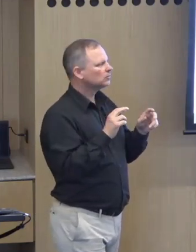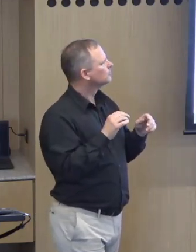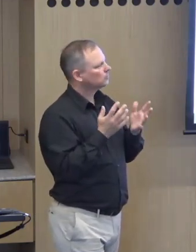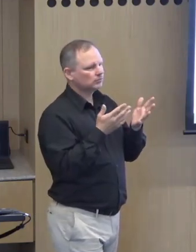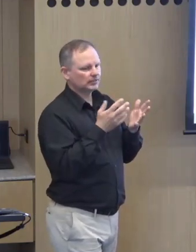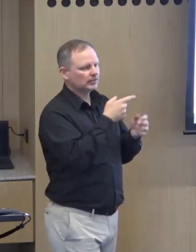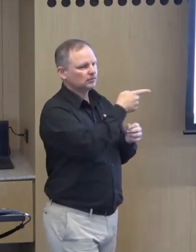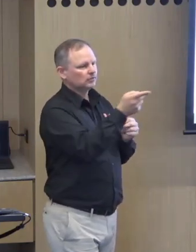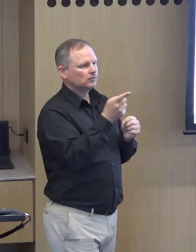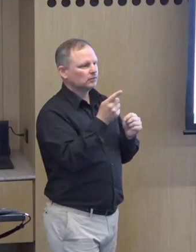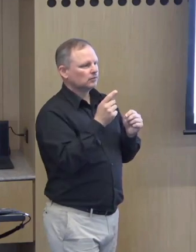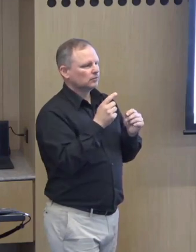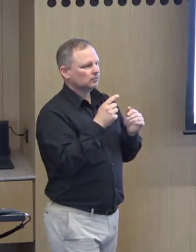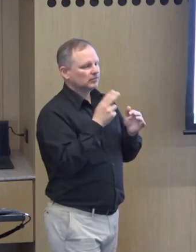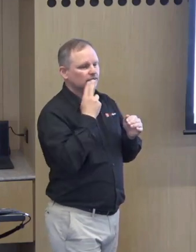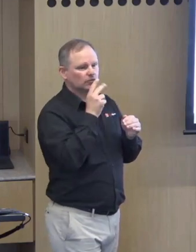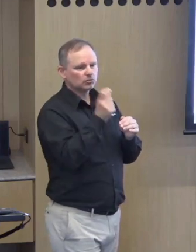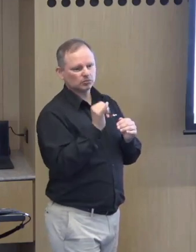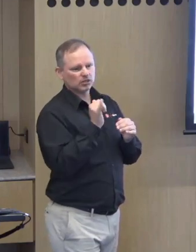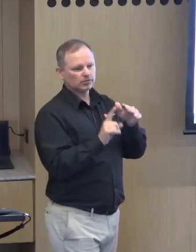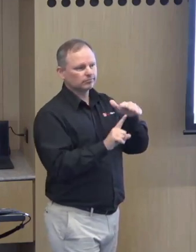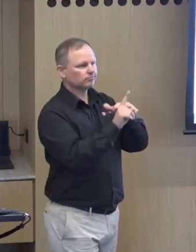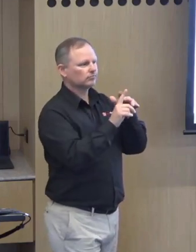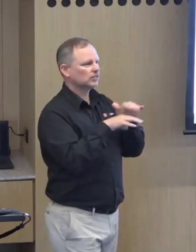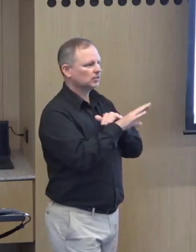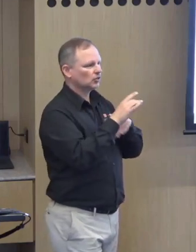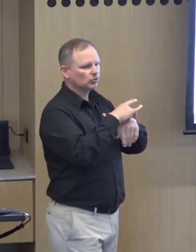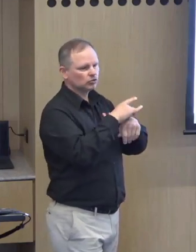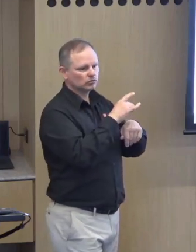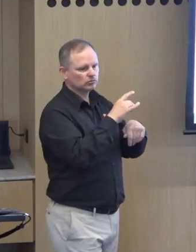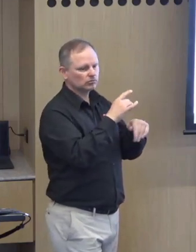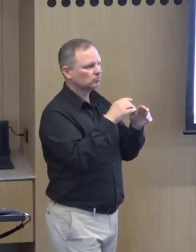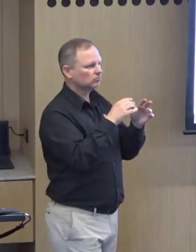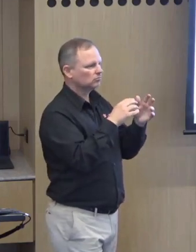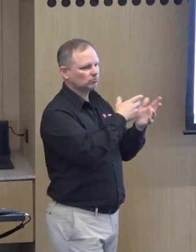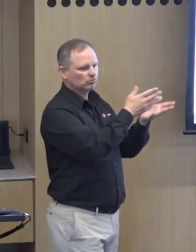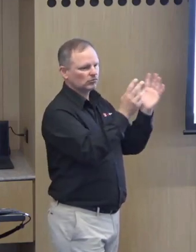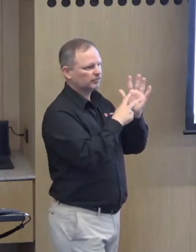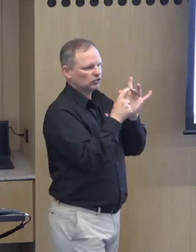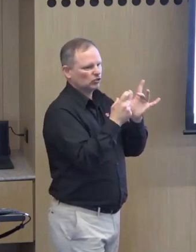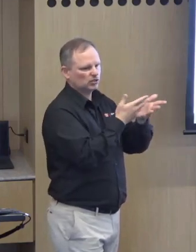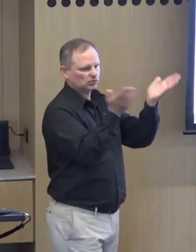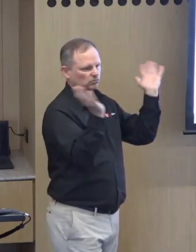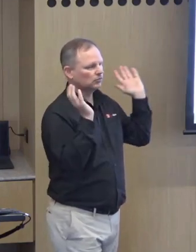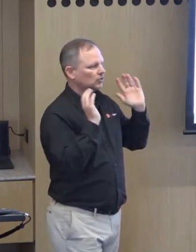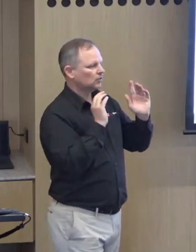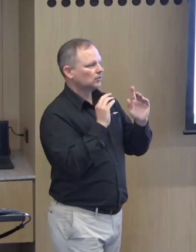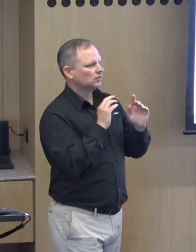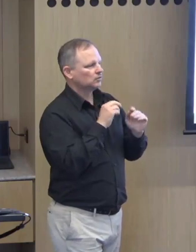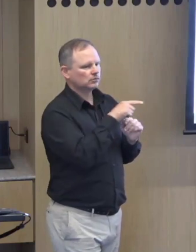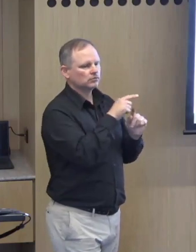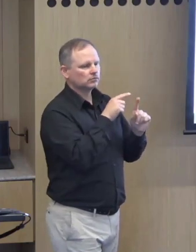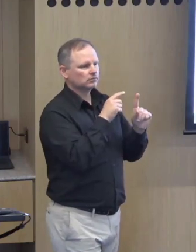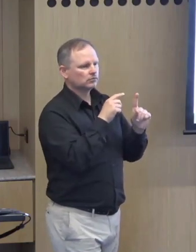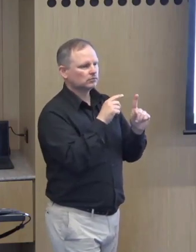secondary consultation service um is essentially where a person might appear deaf person might appear at a hospital for example